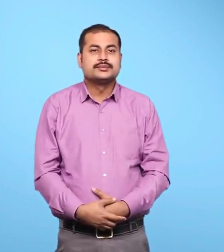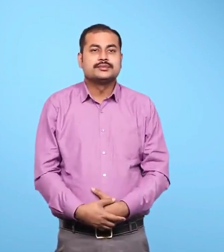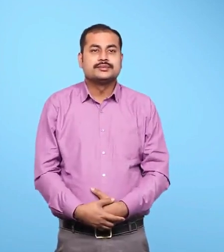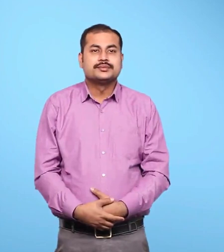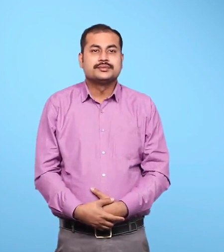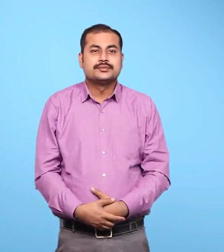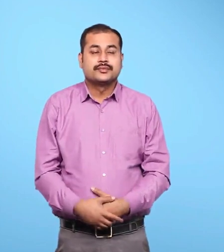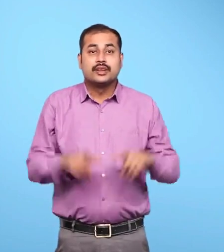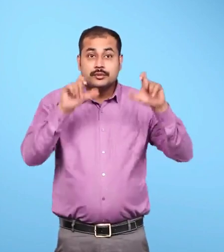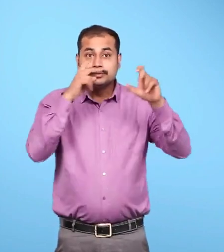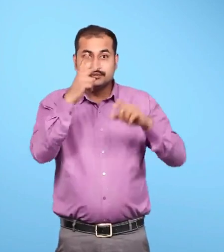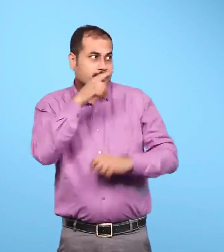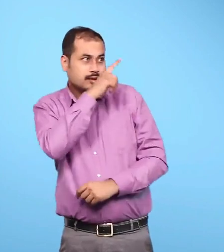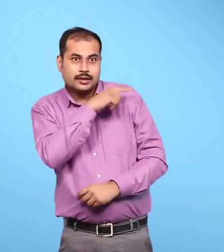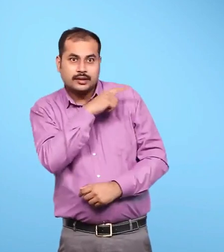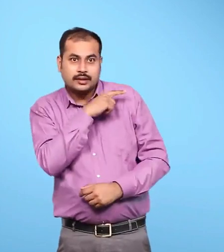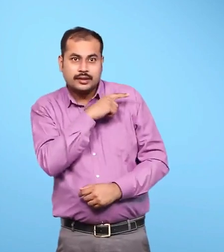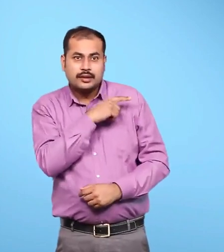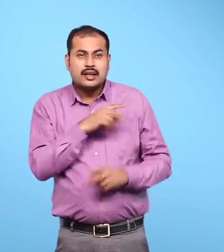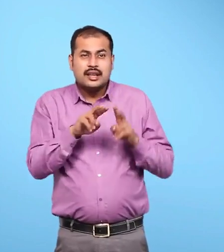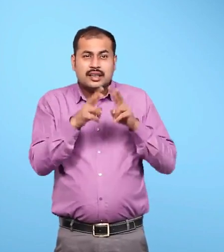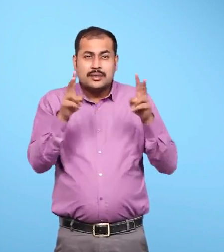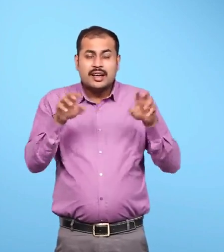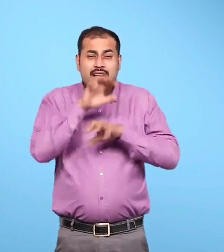In the box given below are the names of some animals.